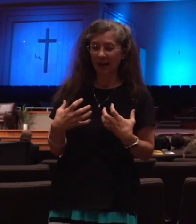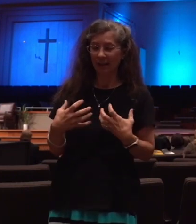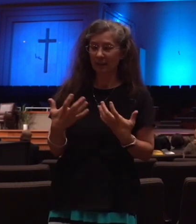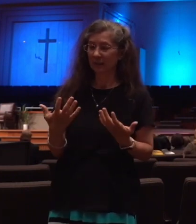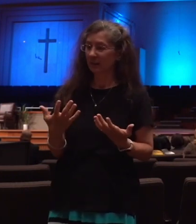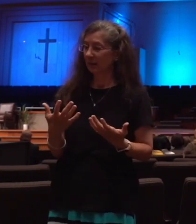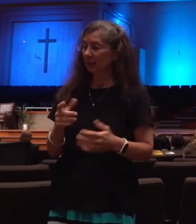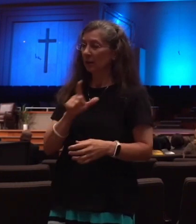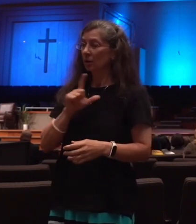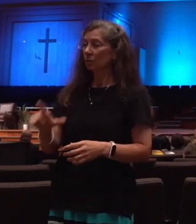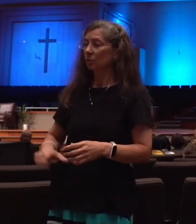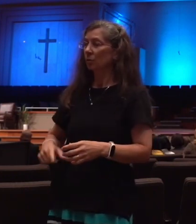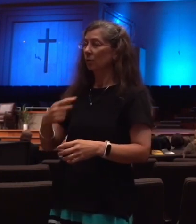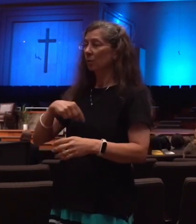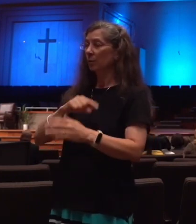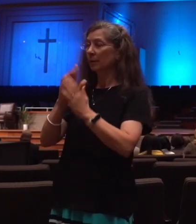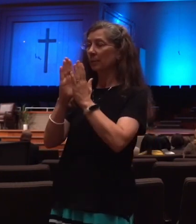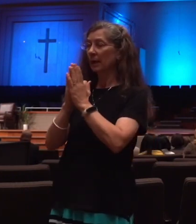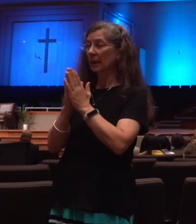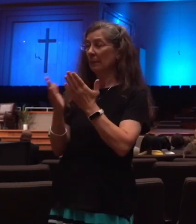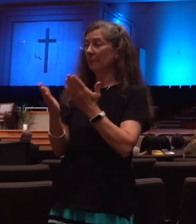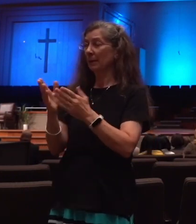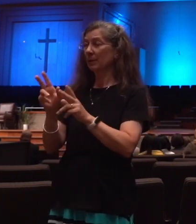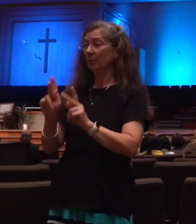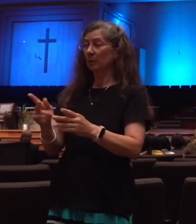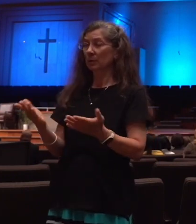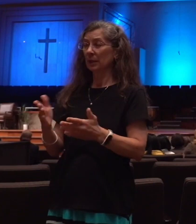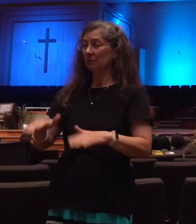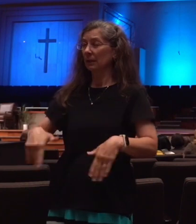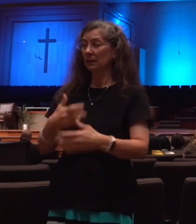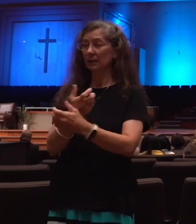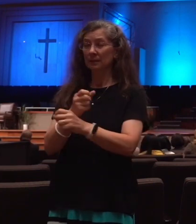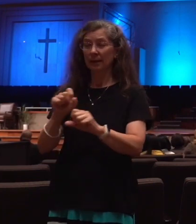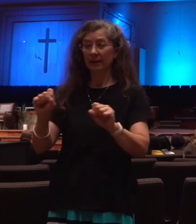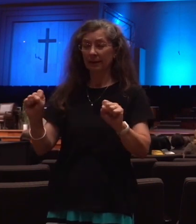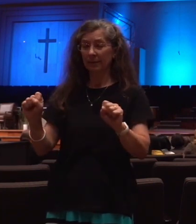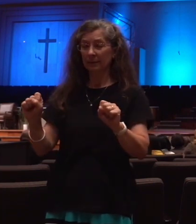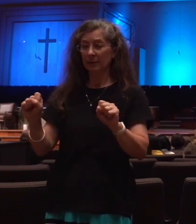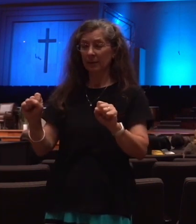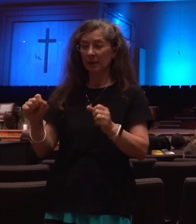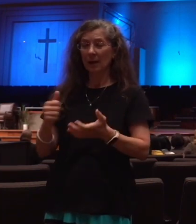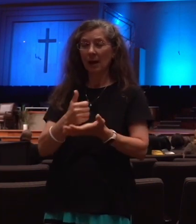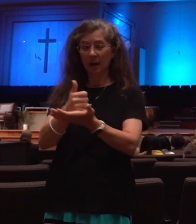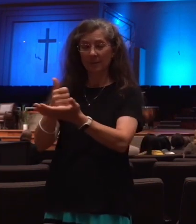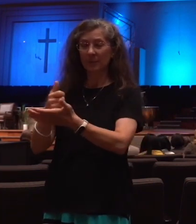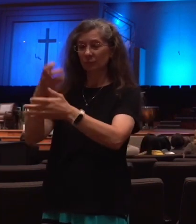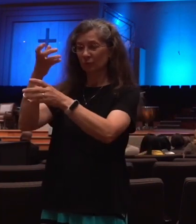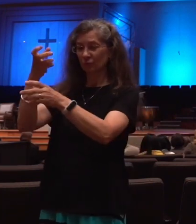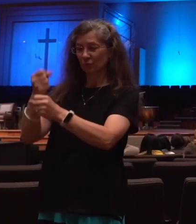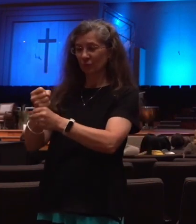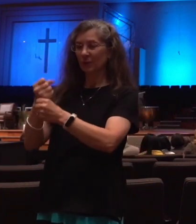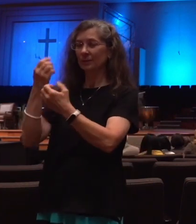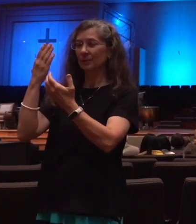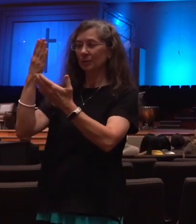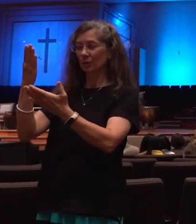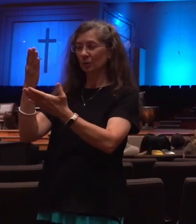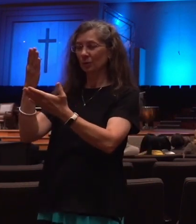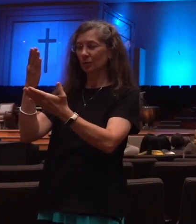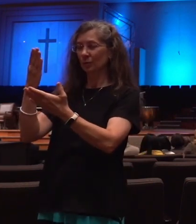there's some here tonight that do not know you as Savior, that they would trust you, put their faith in Christ Jesus